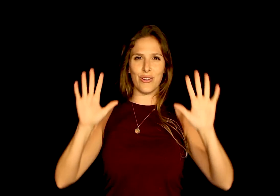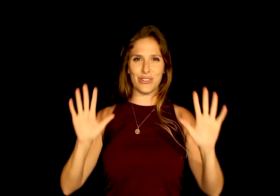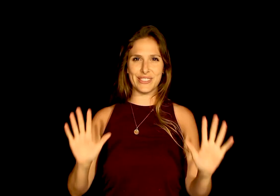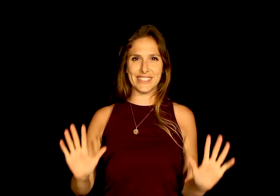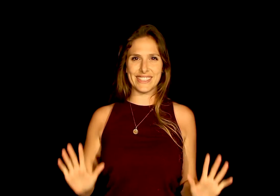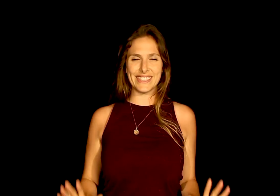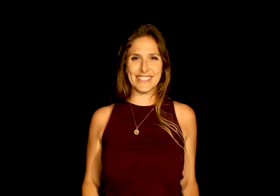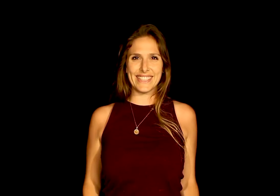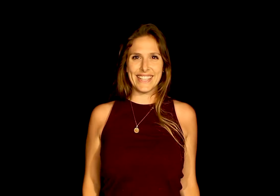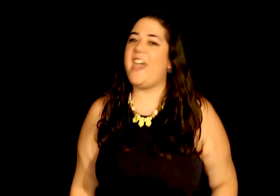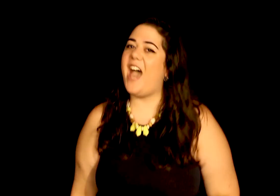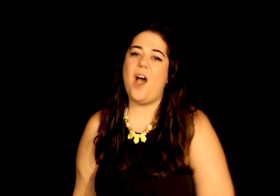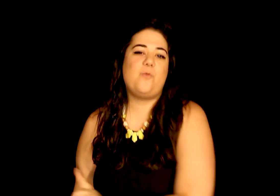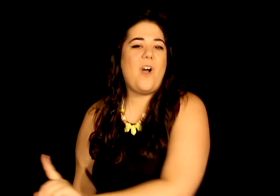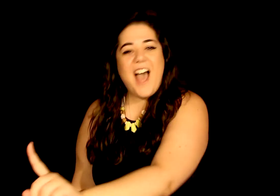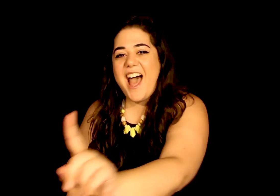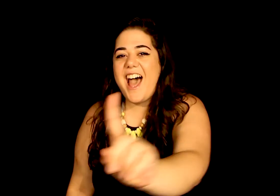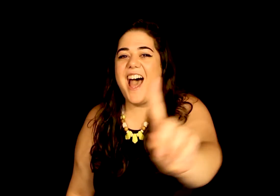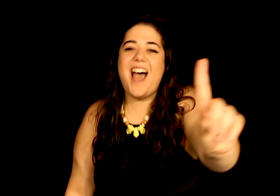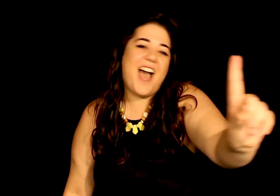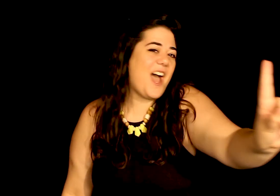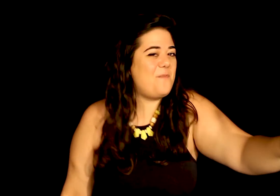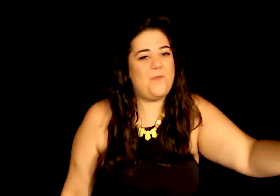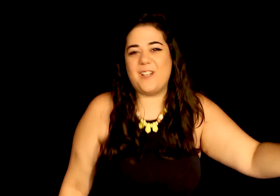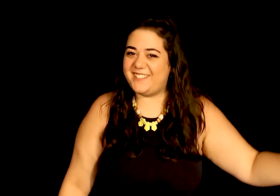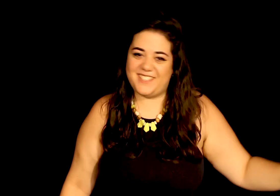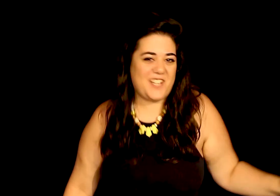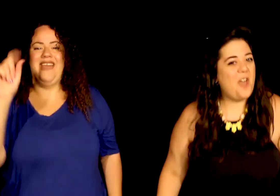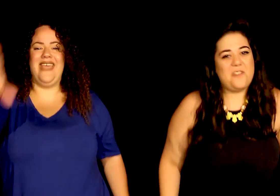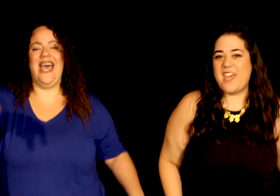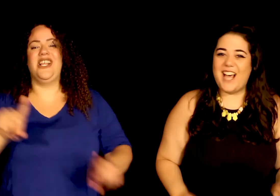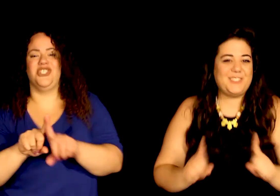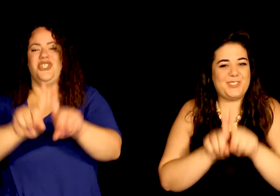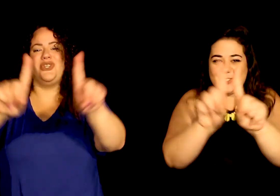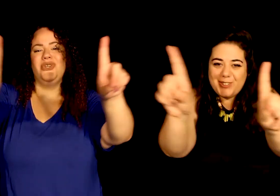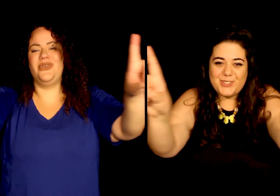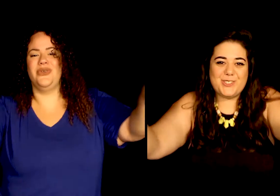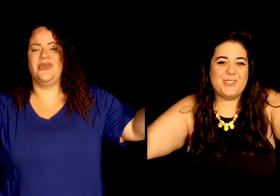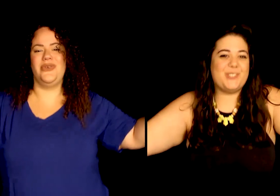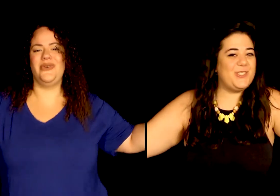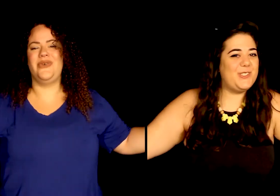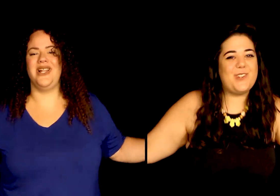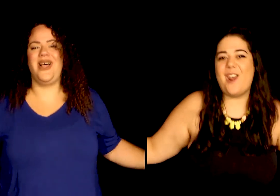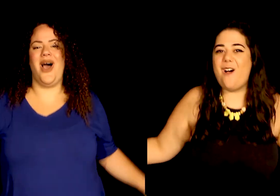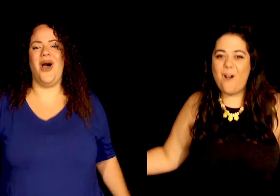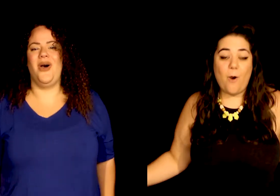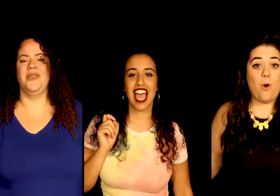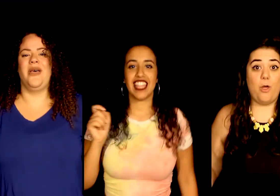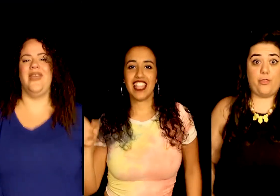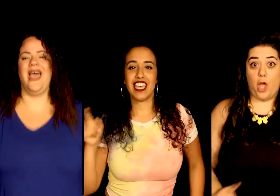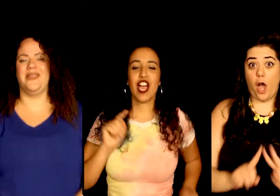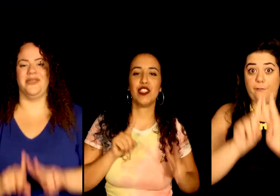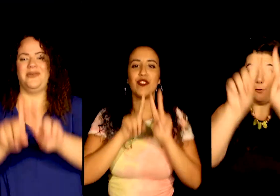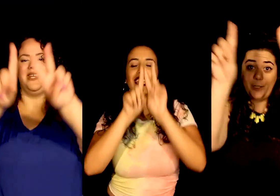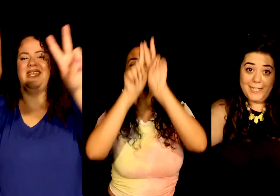They are one person They are two alone They are three